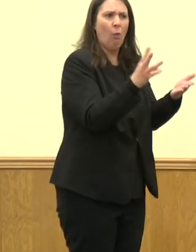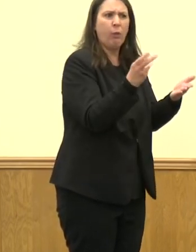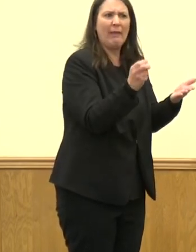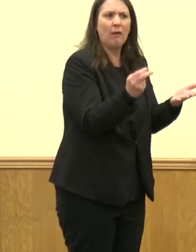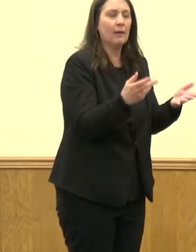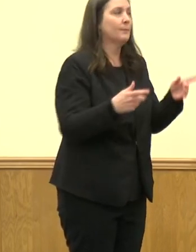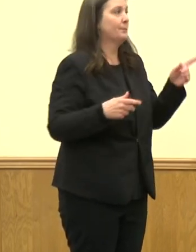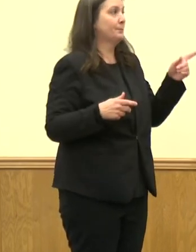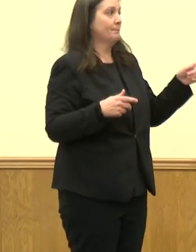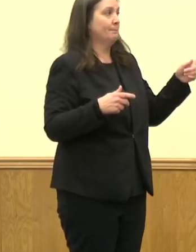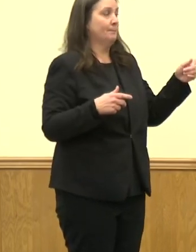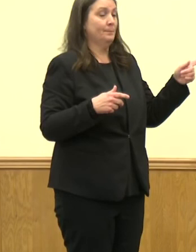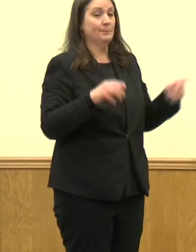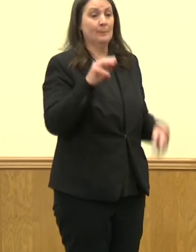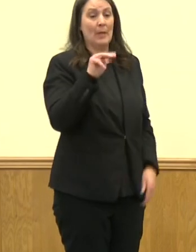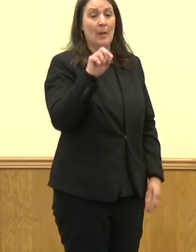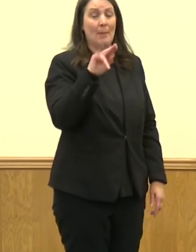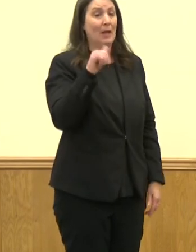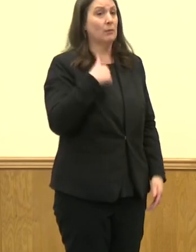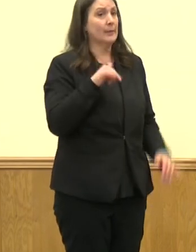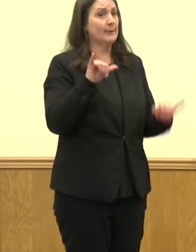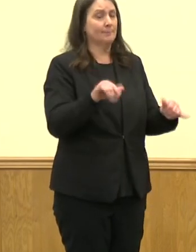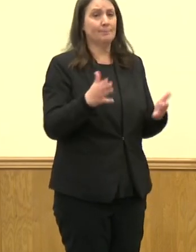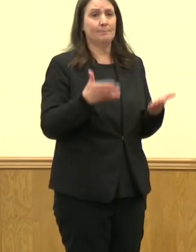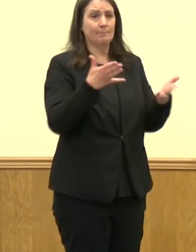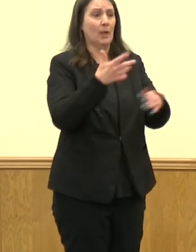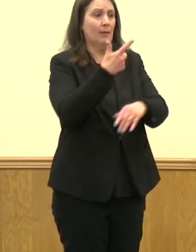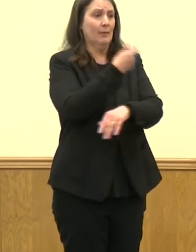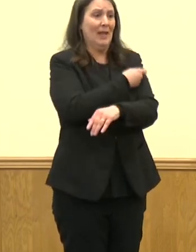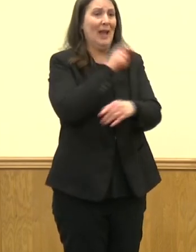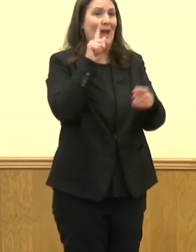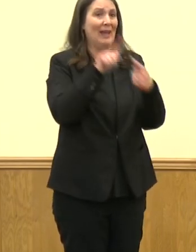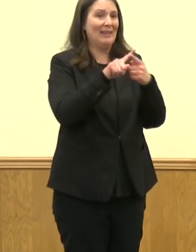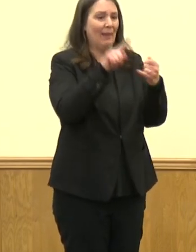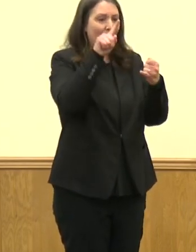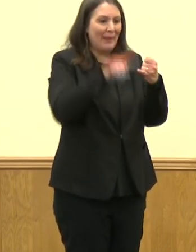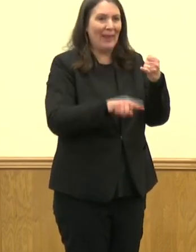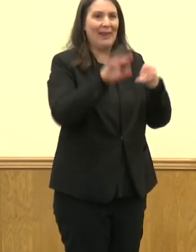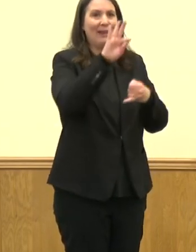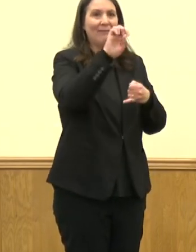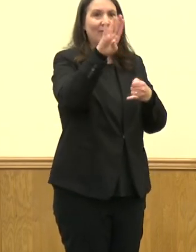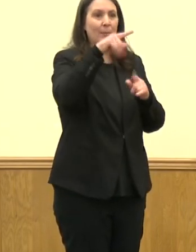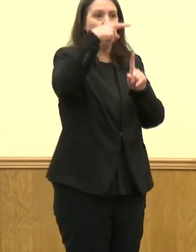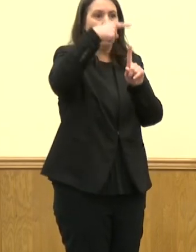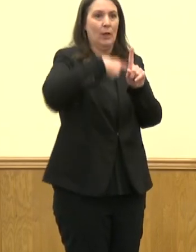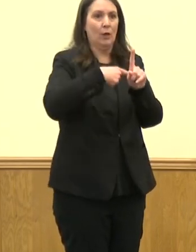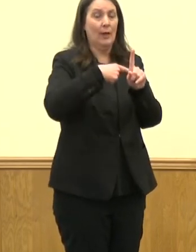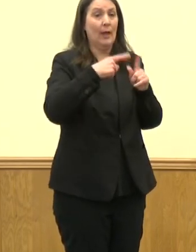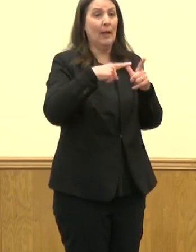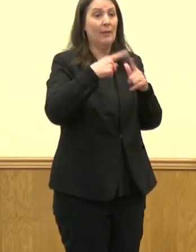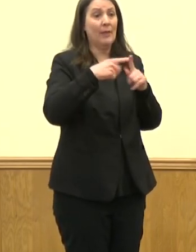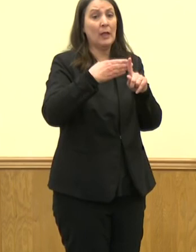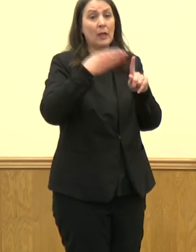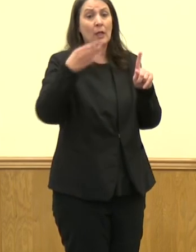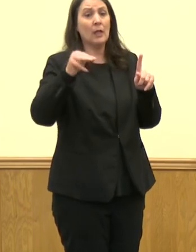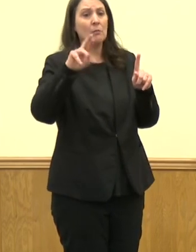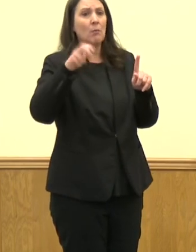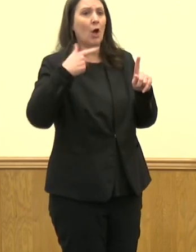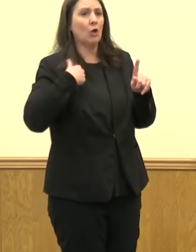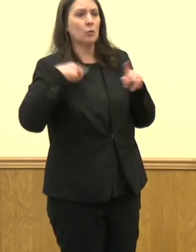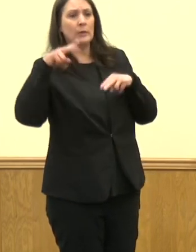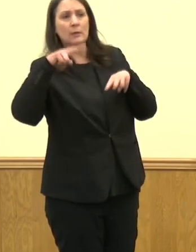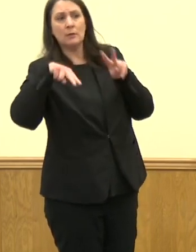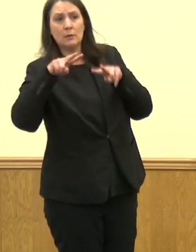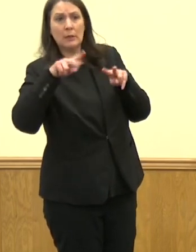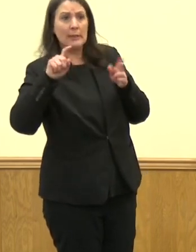the health department will be offering those vaccines throughout the weekends through the end of February, and then we'll reassess as we continue to do so. So if we